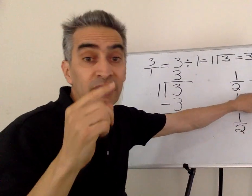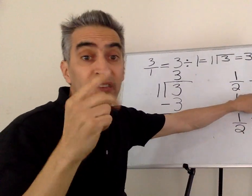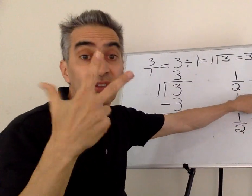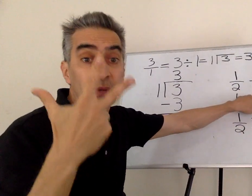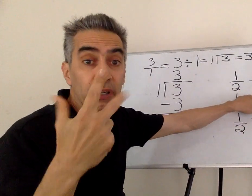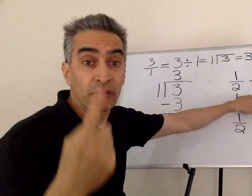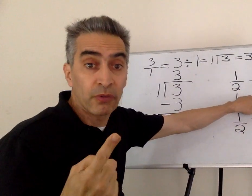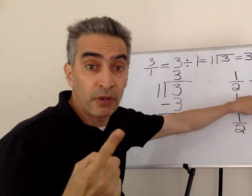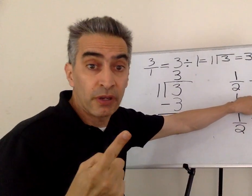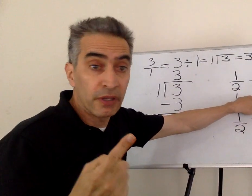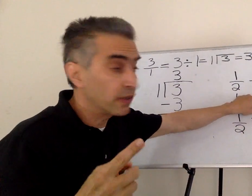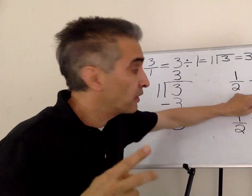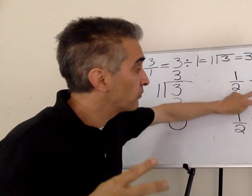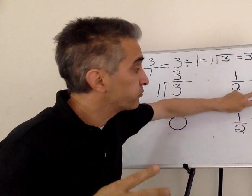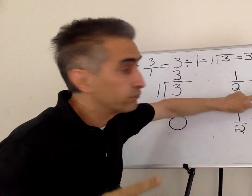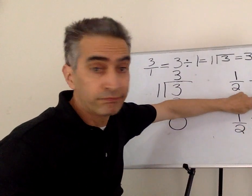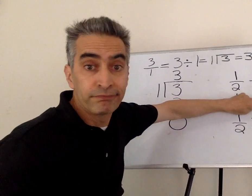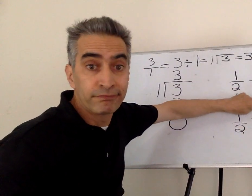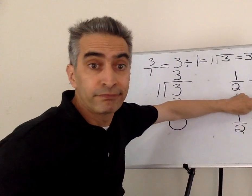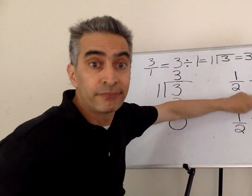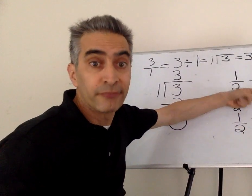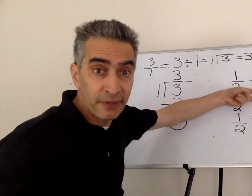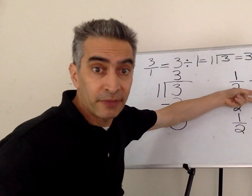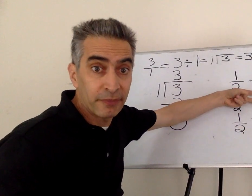And this three over one, we flip it.